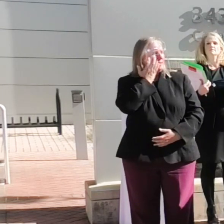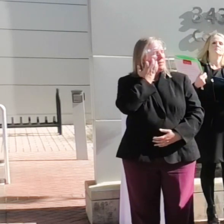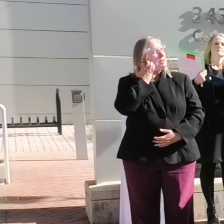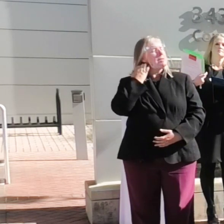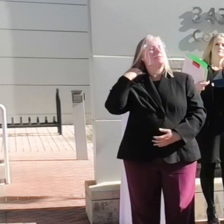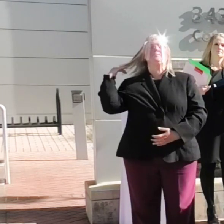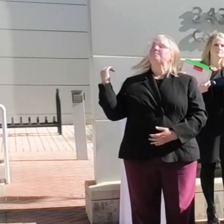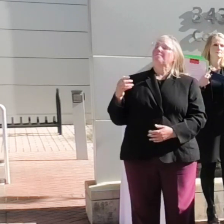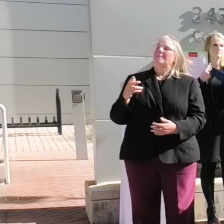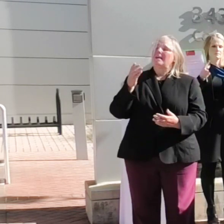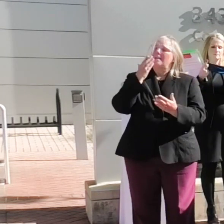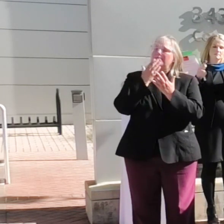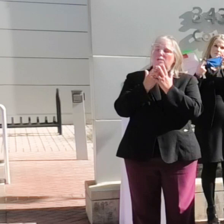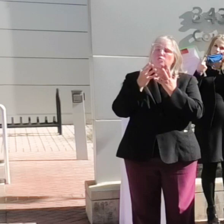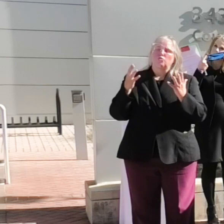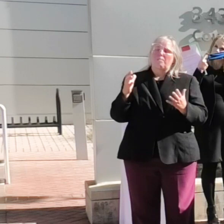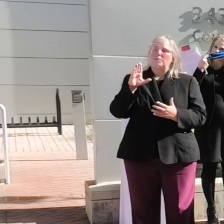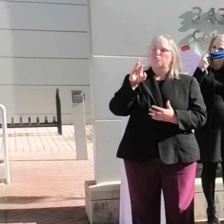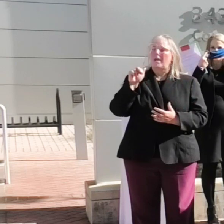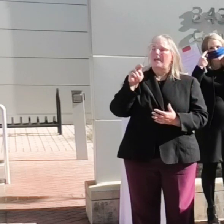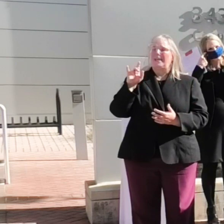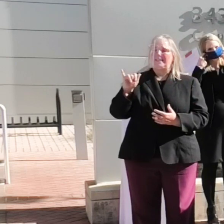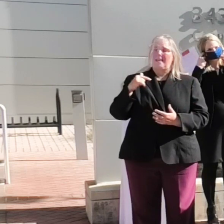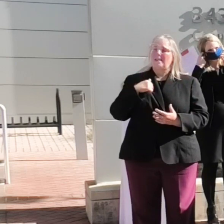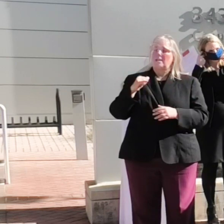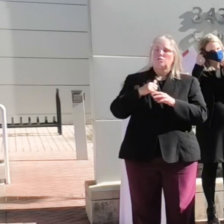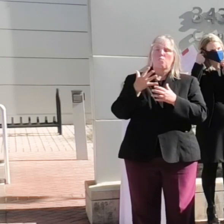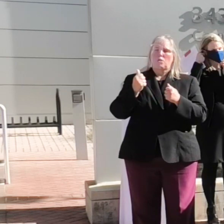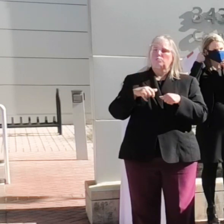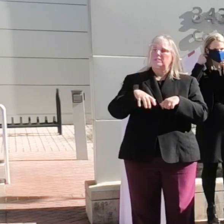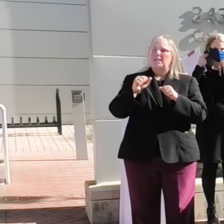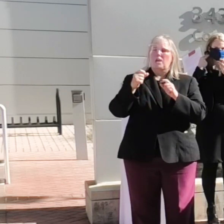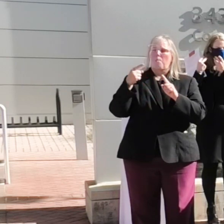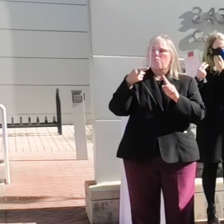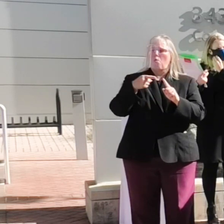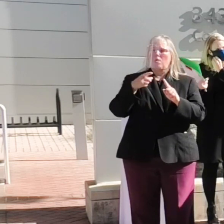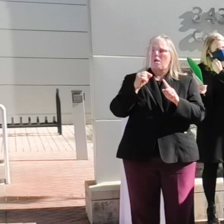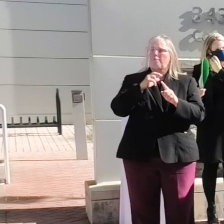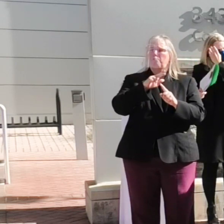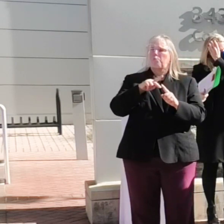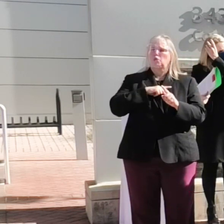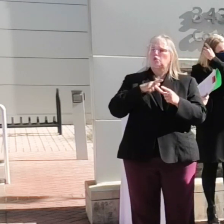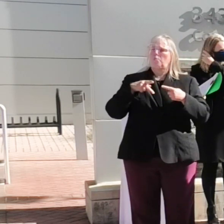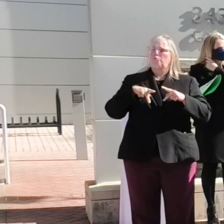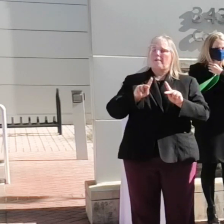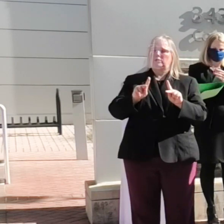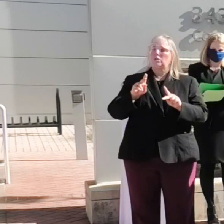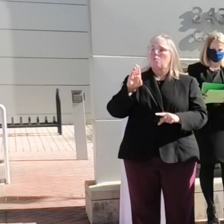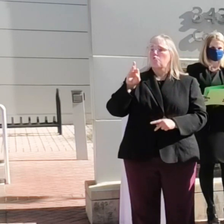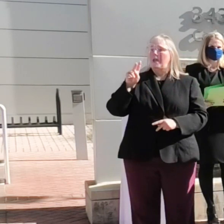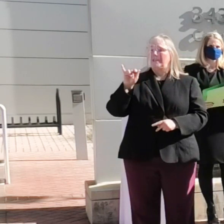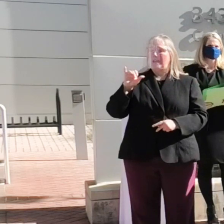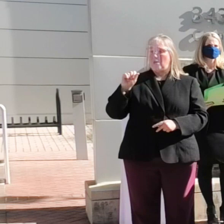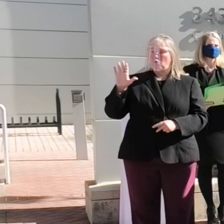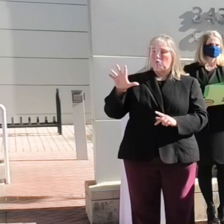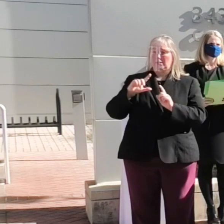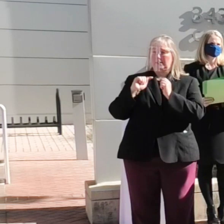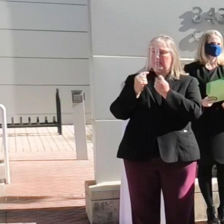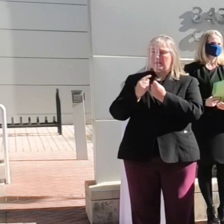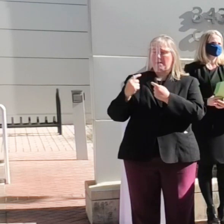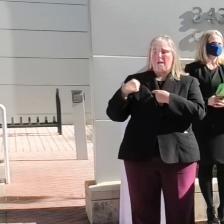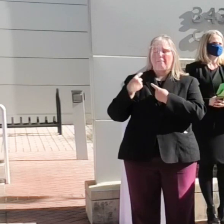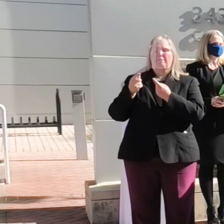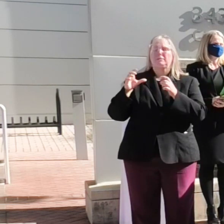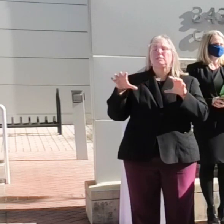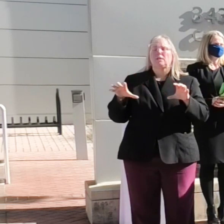Thank you so much, Brandi, and I just want to take a point of personal privilege. Brandi and her team have done a